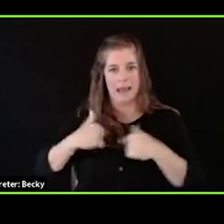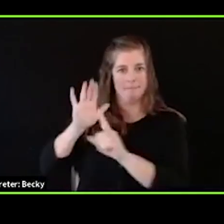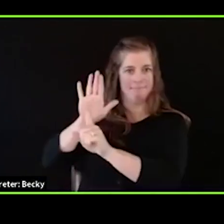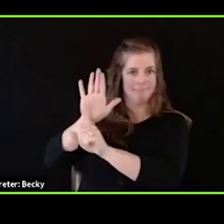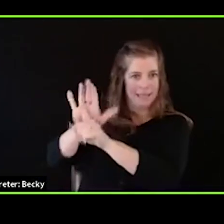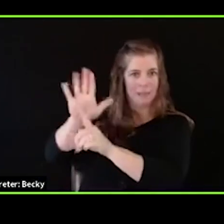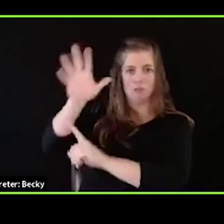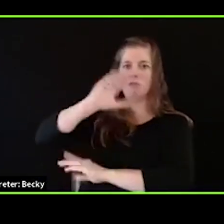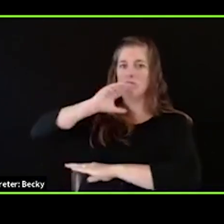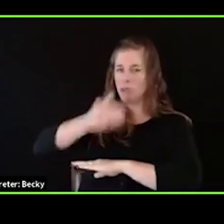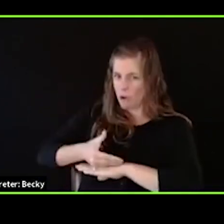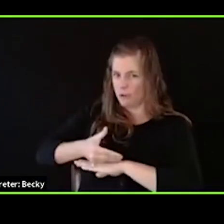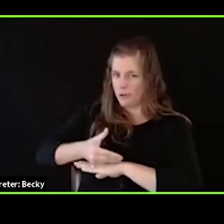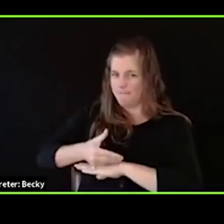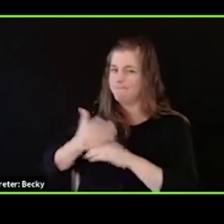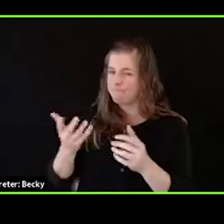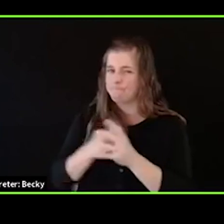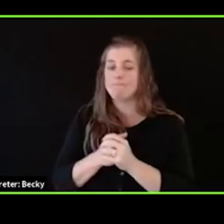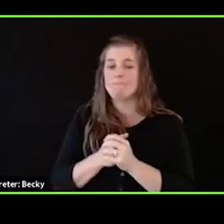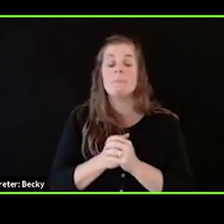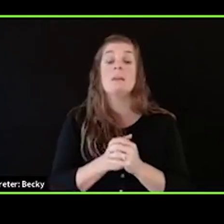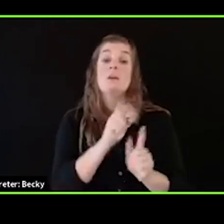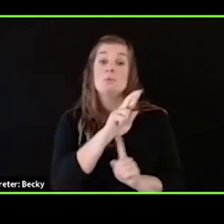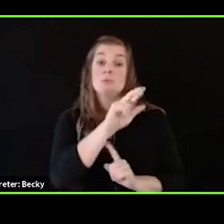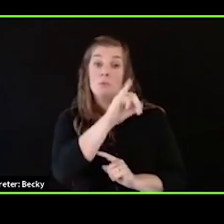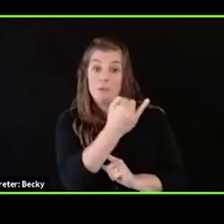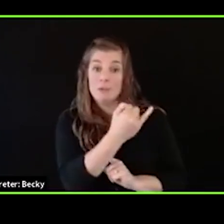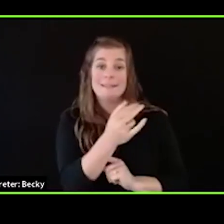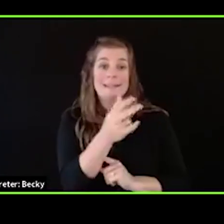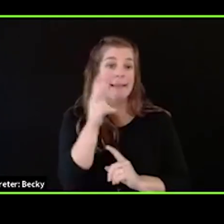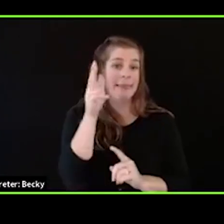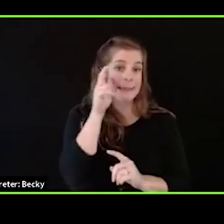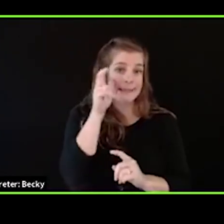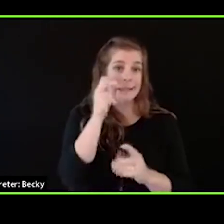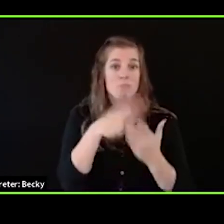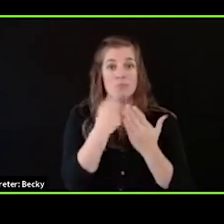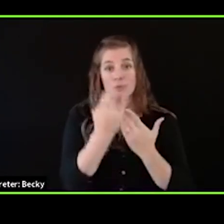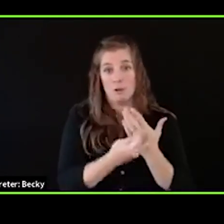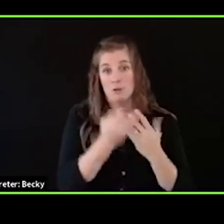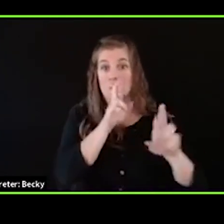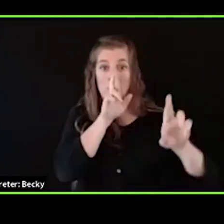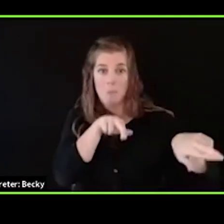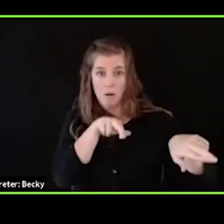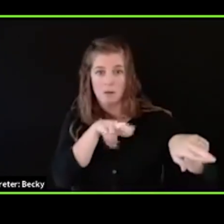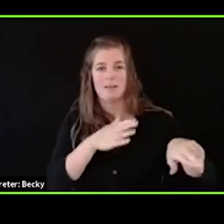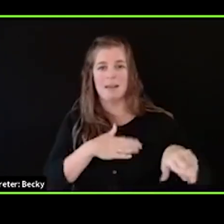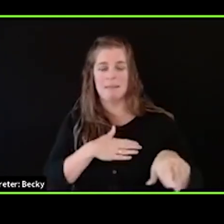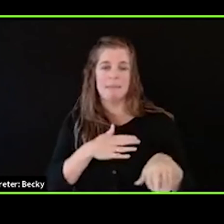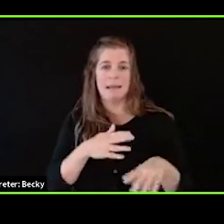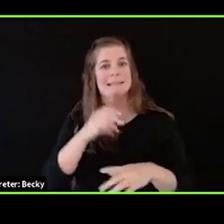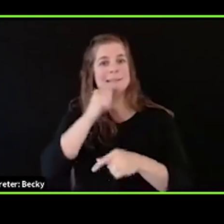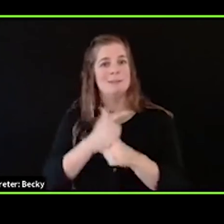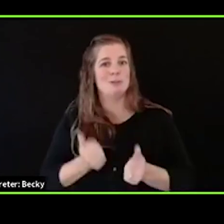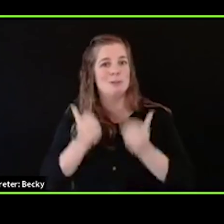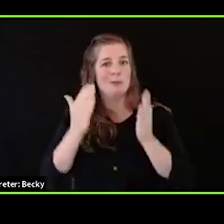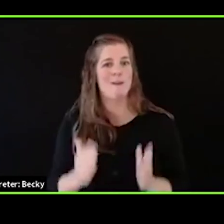In the Restorative Justice Listening Project report, co-authored by my wonderful friend Sonia Shah, sister survivor and brilliant